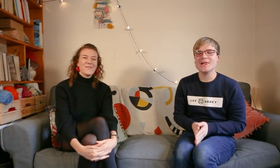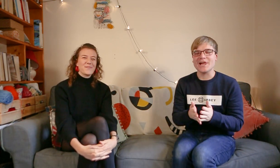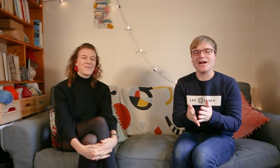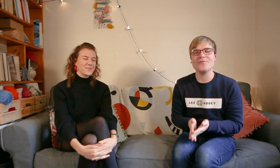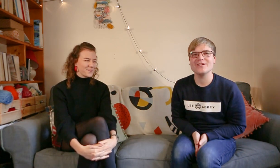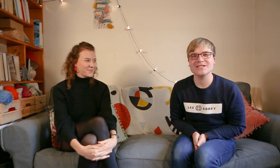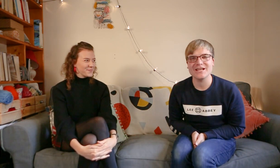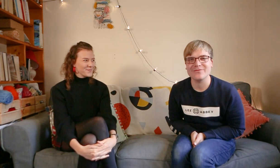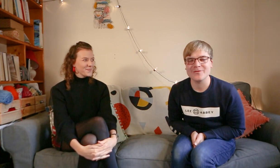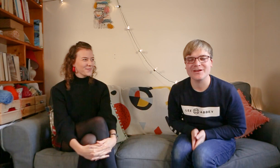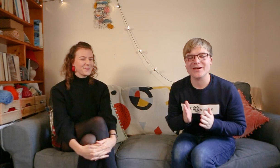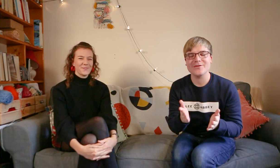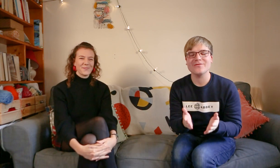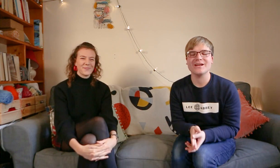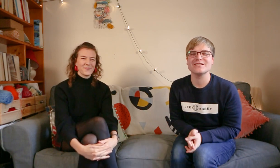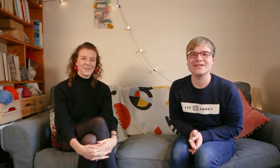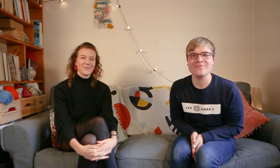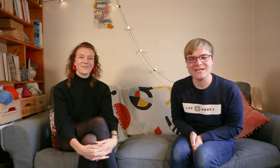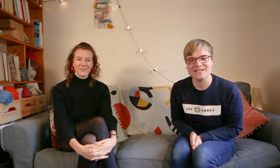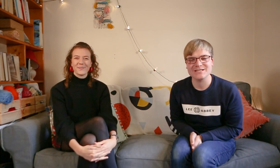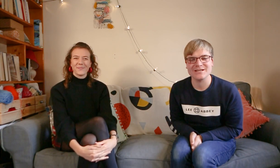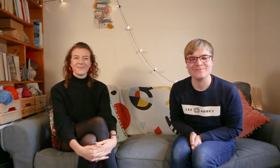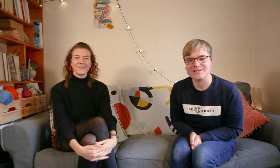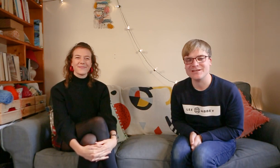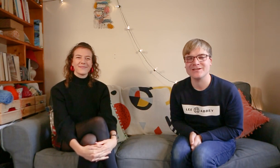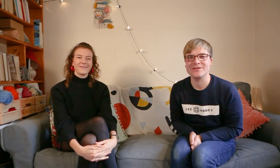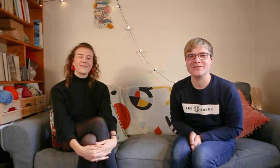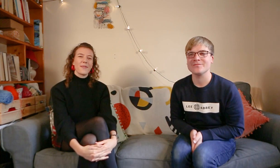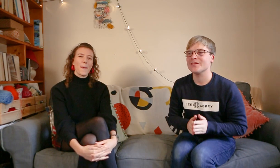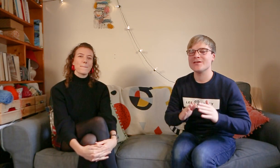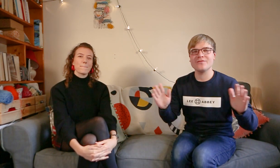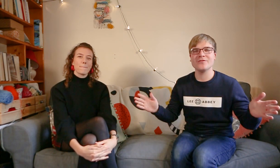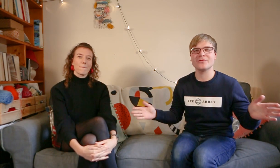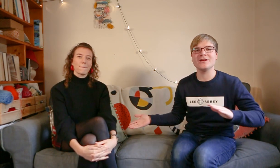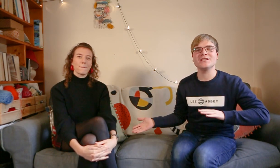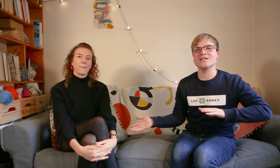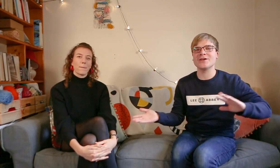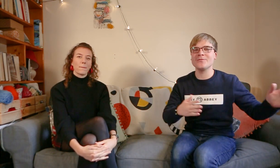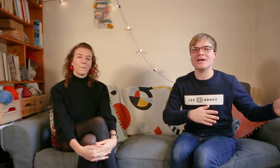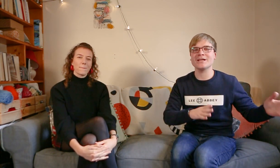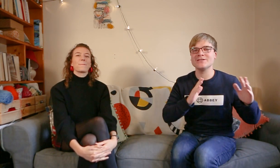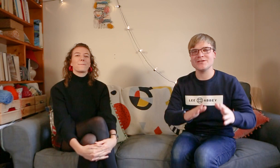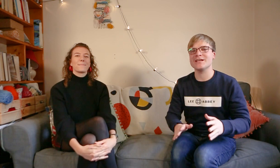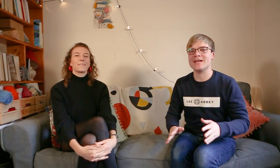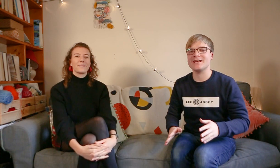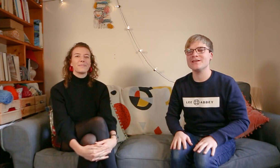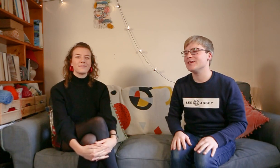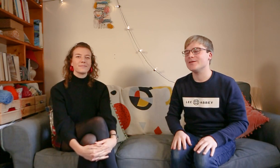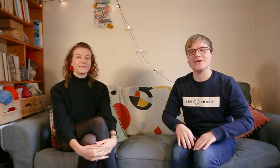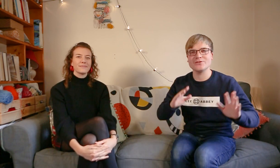And well done everyone. I hope you've had an amazing time signing along. Feel free to go back and do it again. Make sure